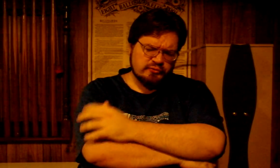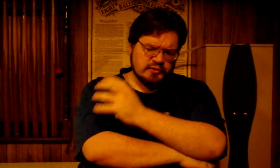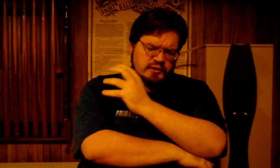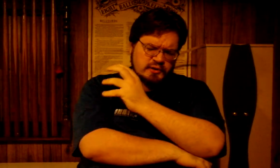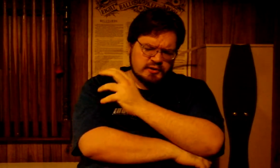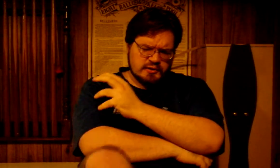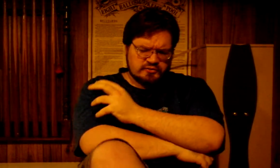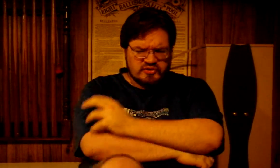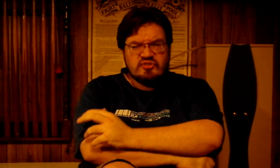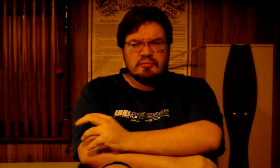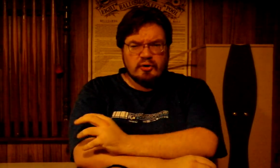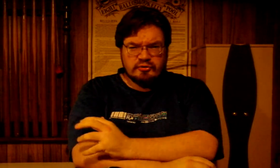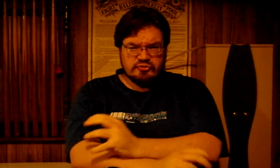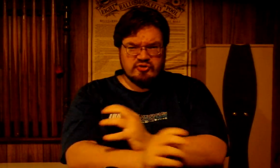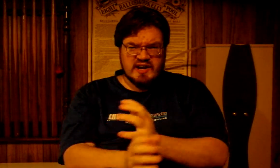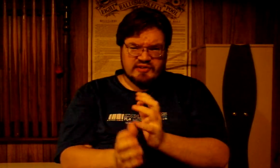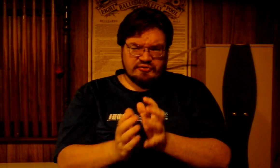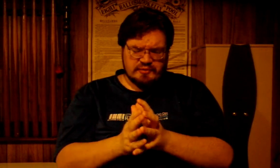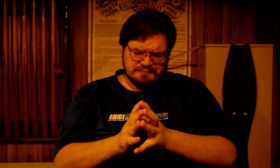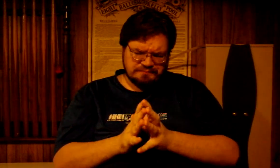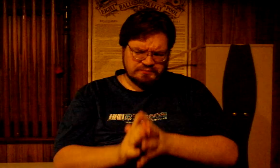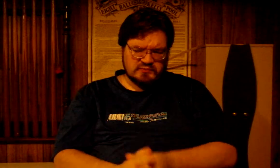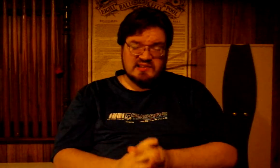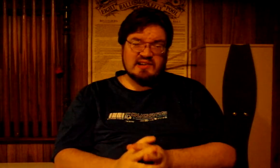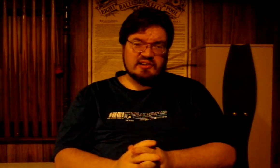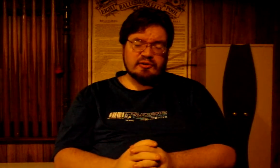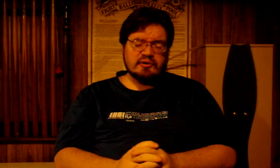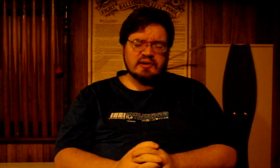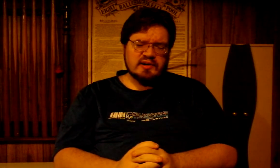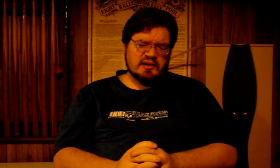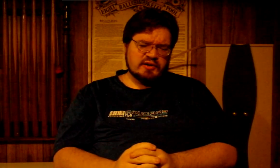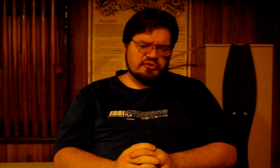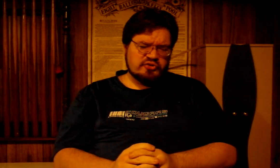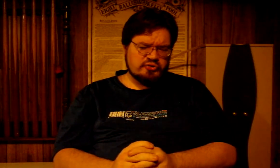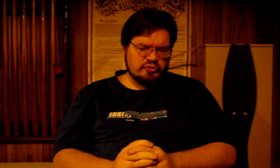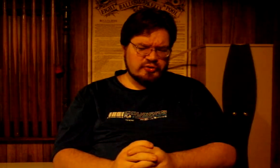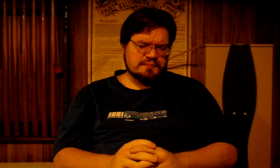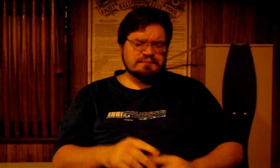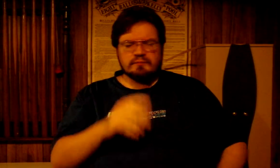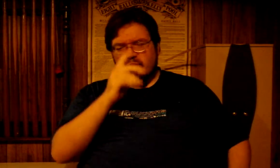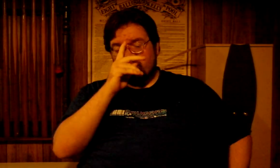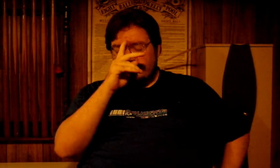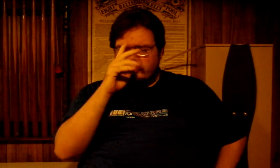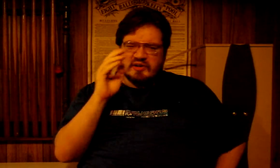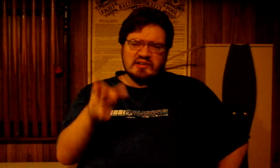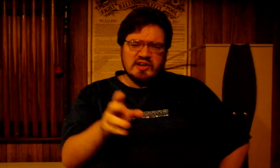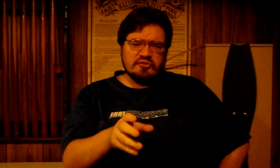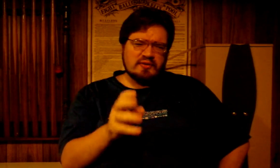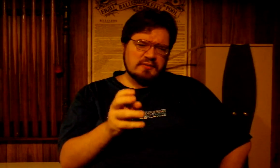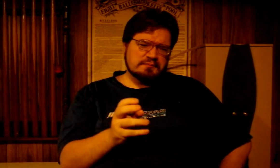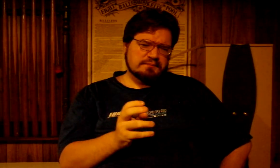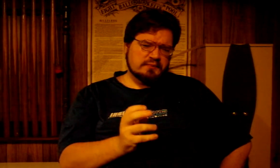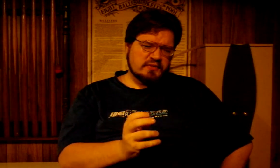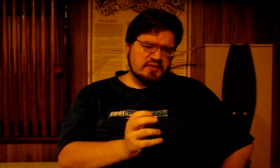Digimon Trainers. Yeah, I know. She took, when she was analysing the